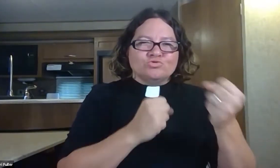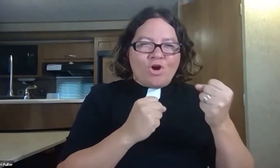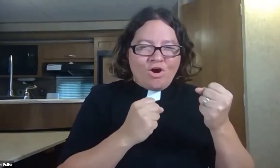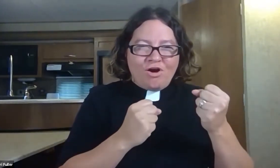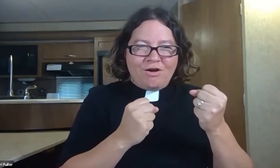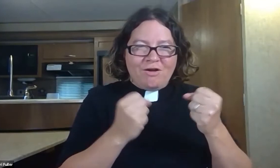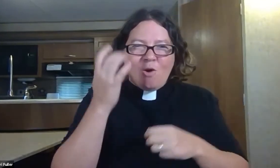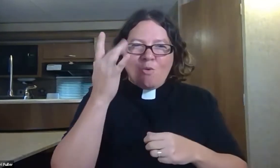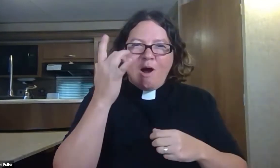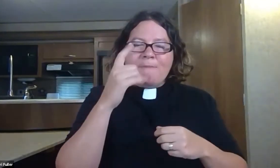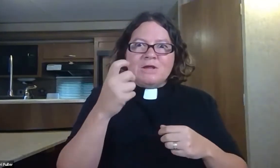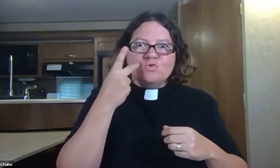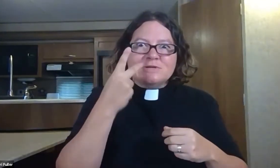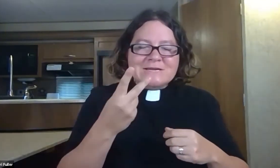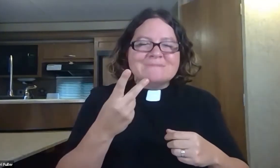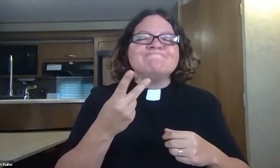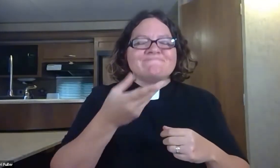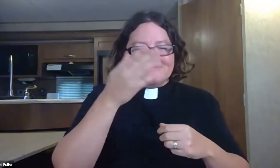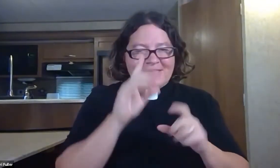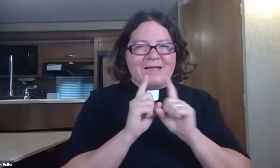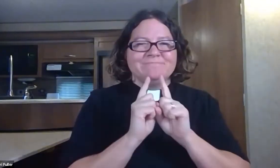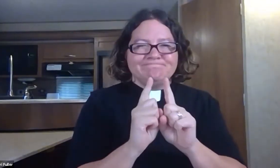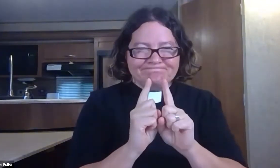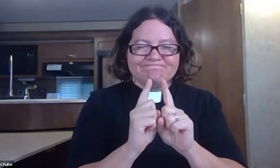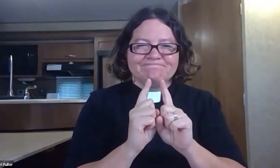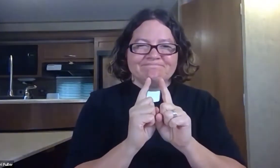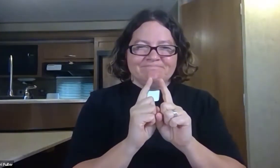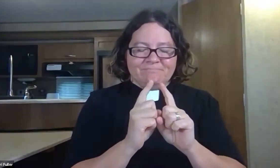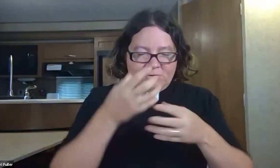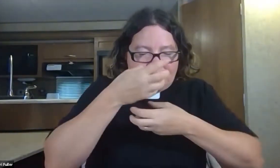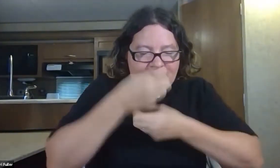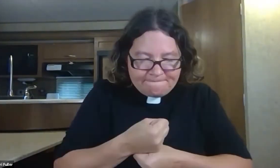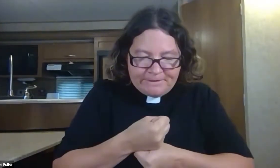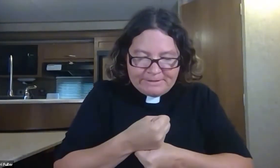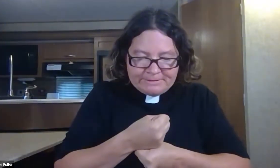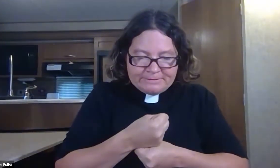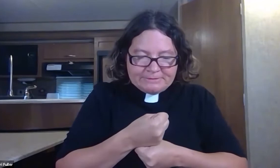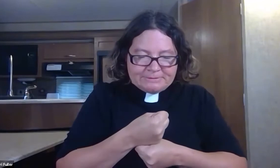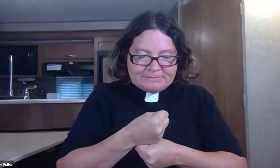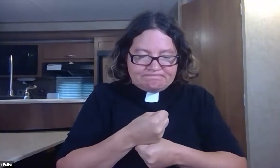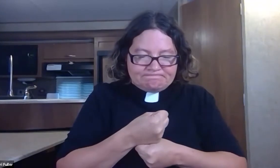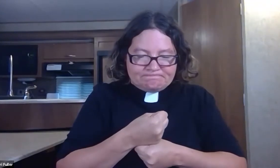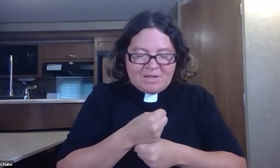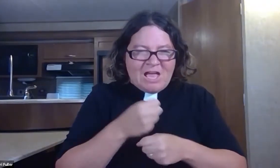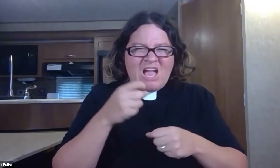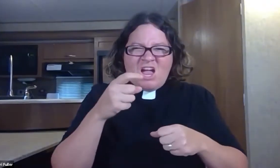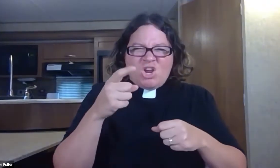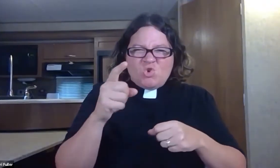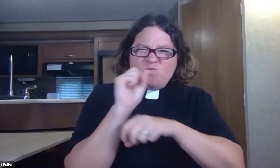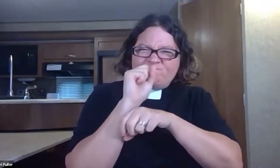and taking those steps the stronger our faith becomes because we see that God is in fact with us. That God has been there the